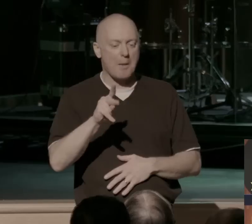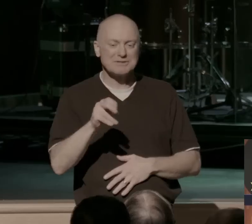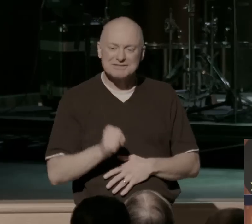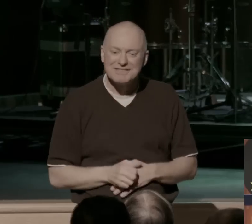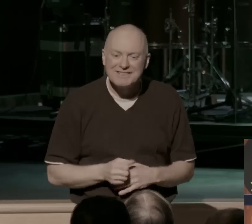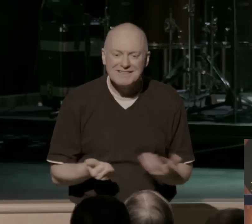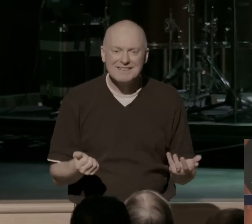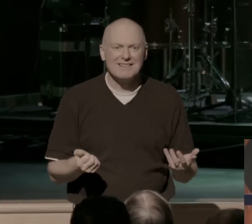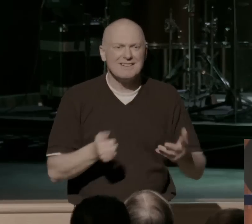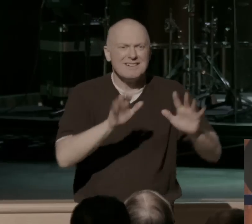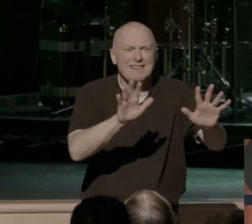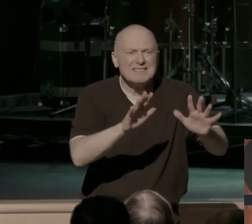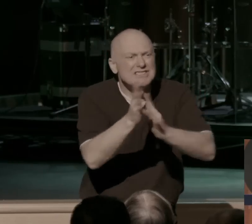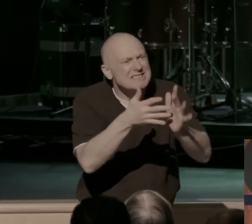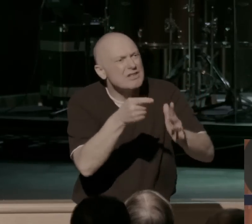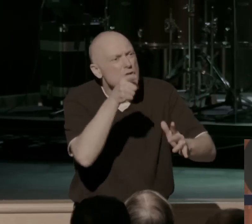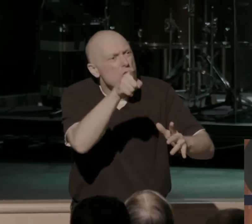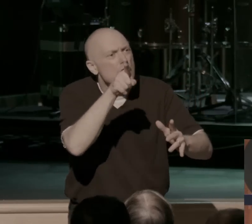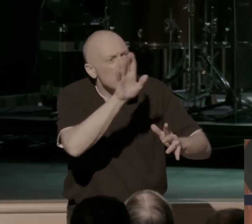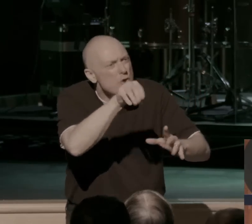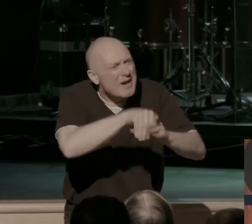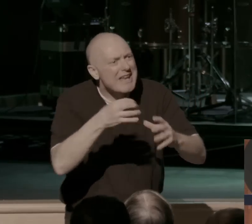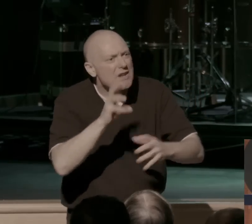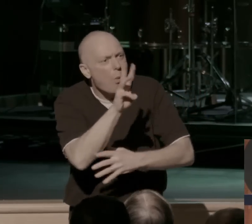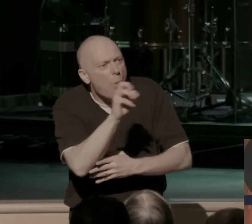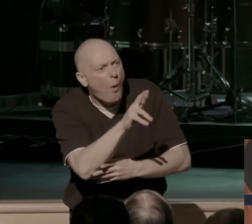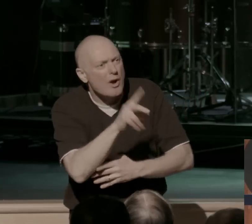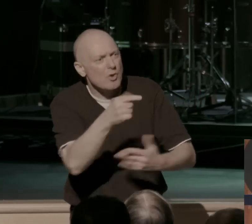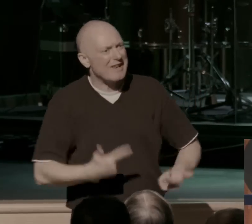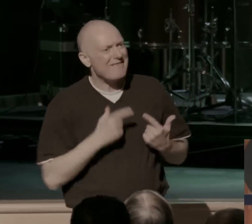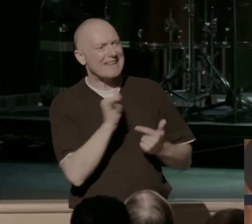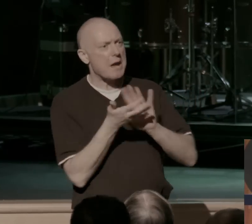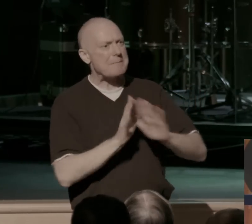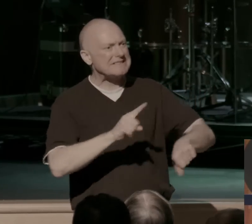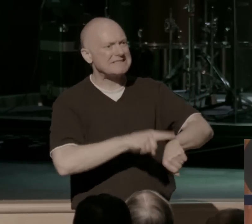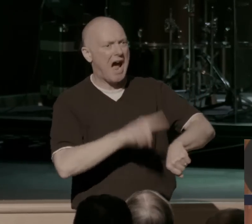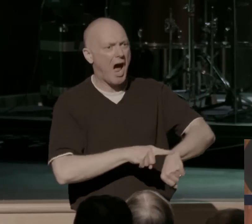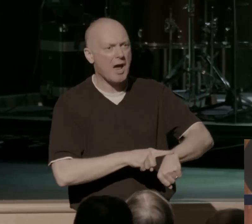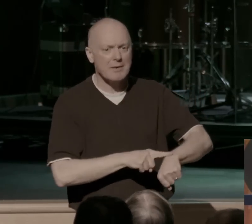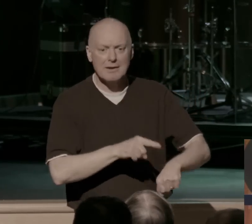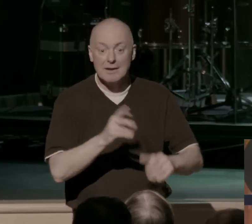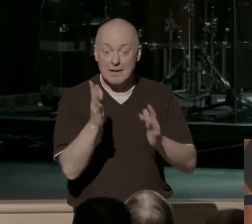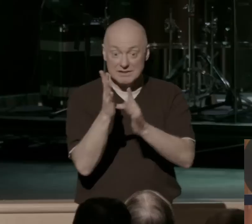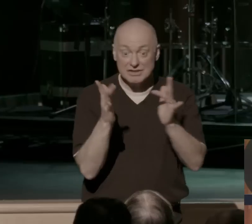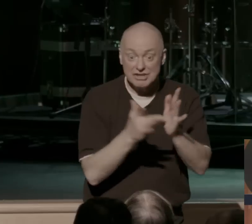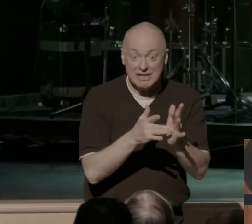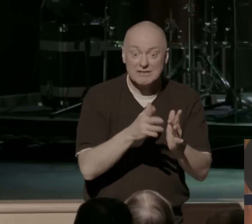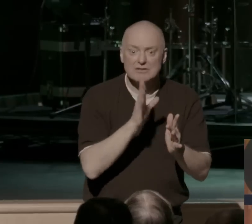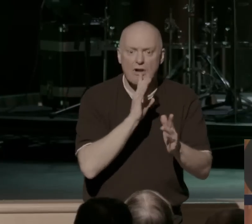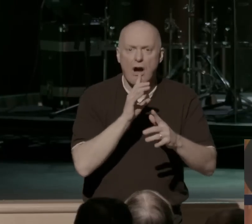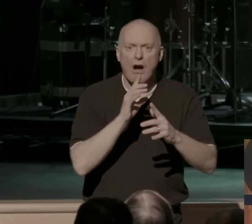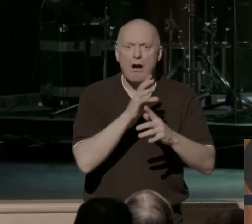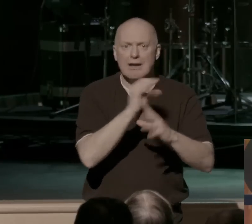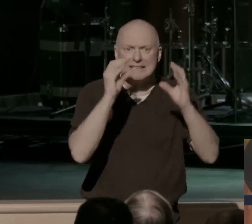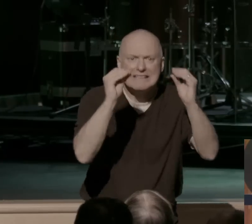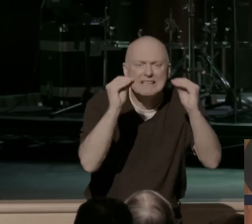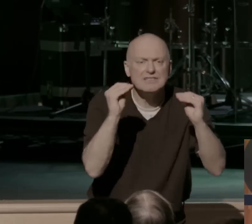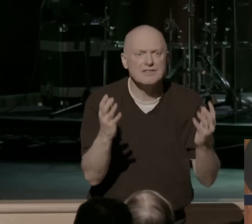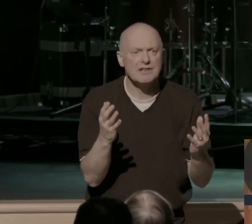And Jesus is telling us, you're in a war, and you're living like it's peacetime. And, and here in John 8, Jesus spent a lot of time talking and teaching, and, and